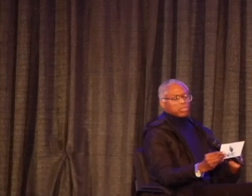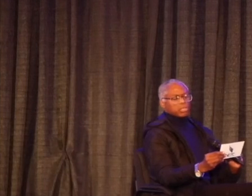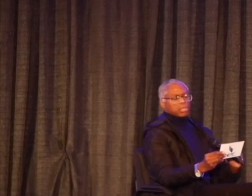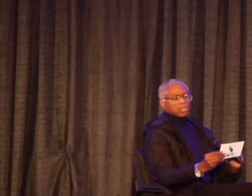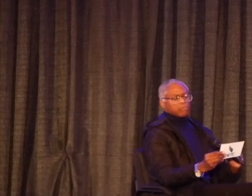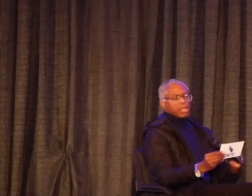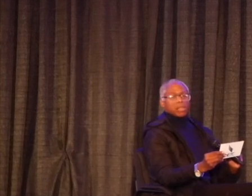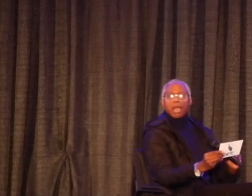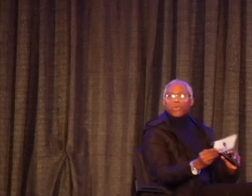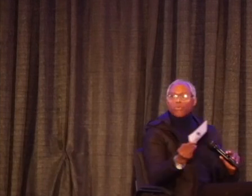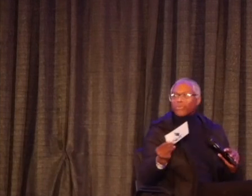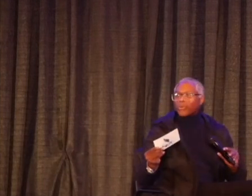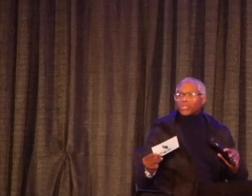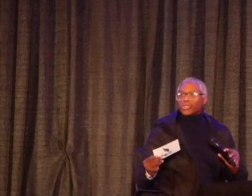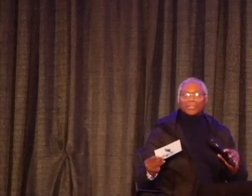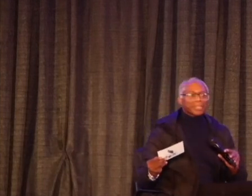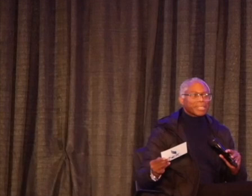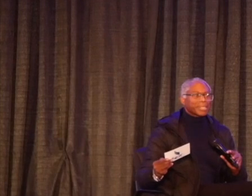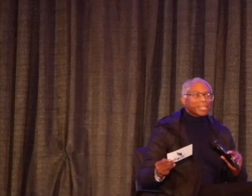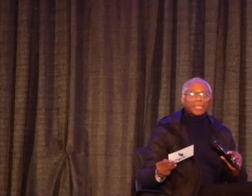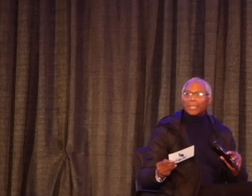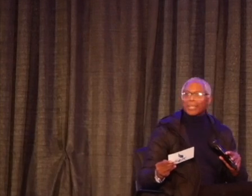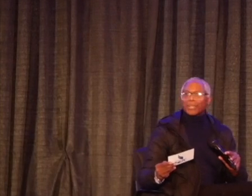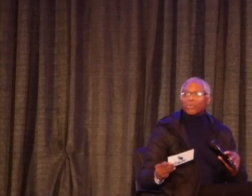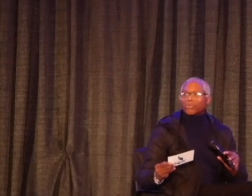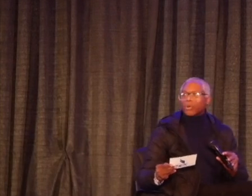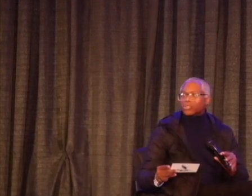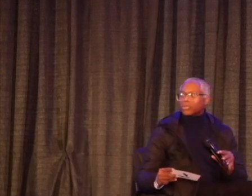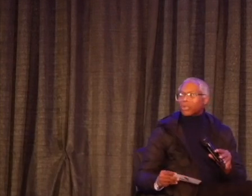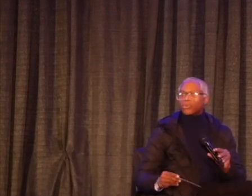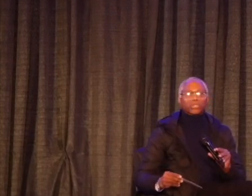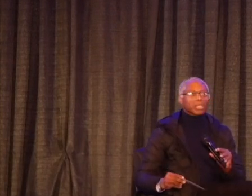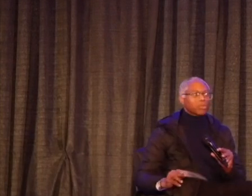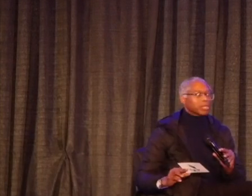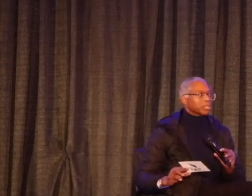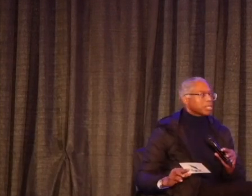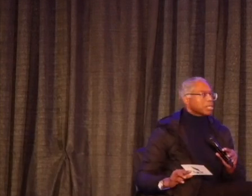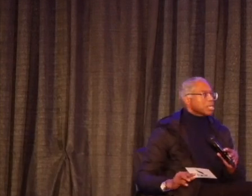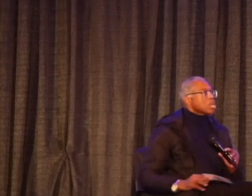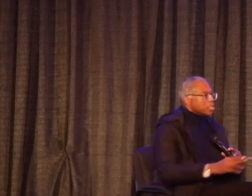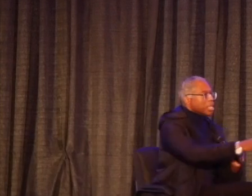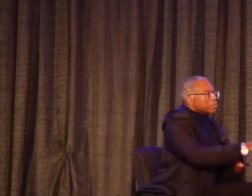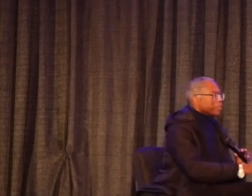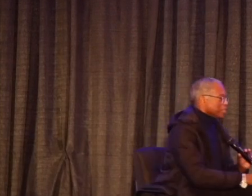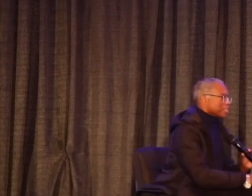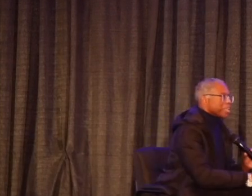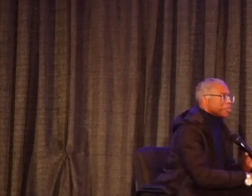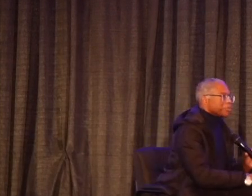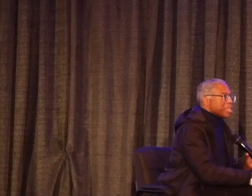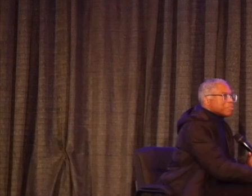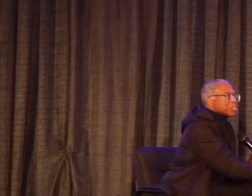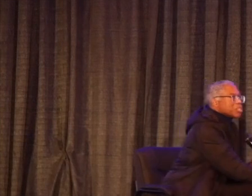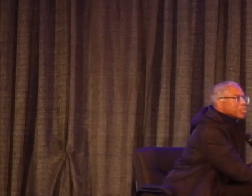Taylor, Taylorist? Flat, uh, who wrote the question? Who wrote the question? Who wrote the question? Anyone? Yes, please.